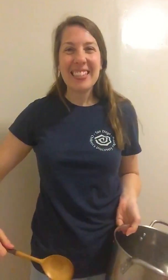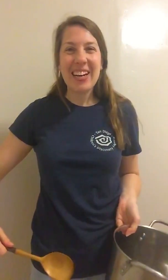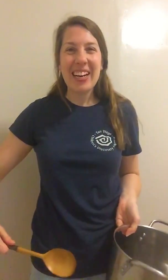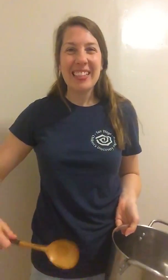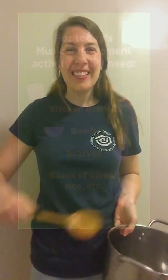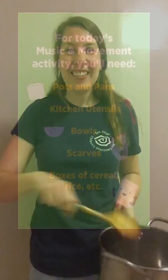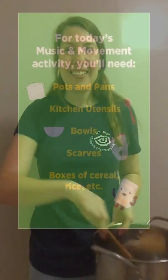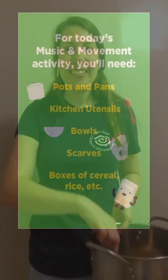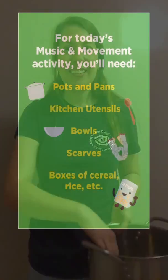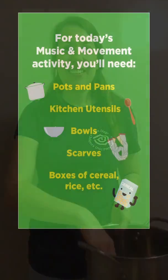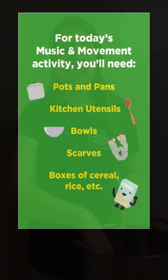get started.